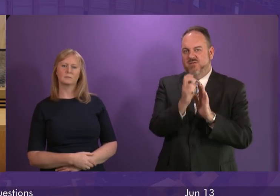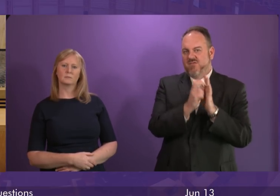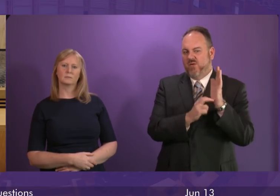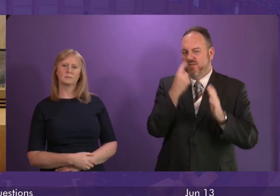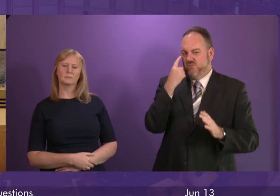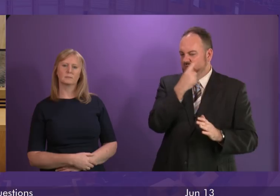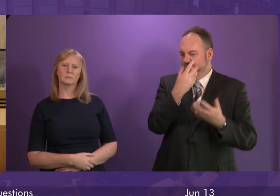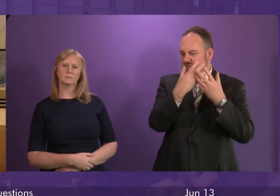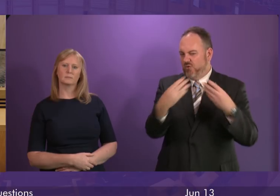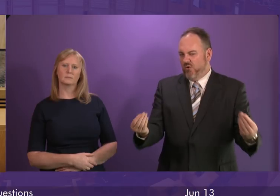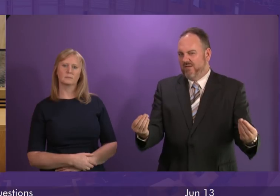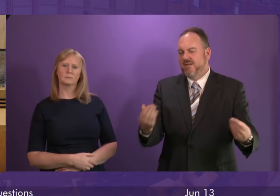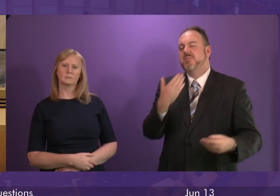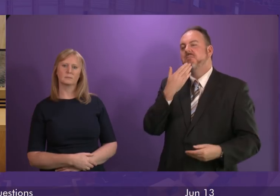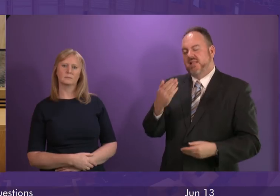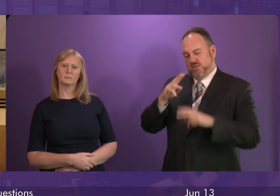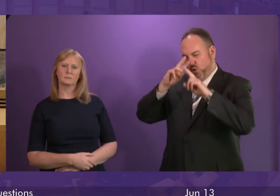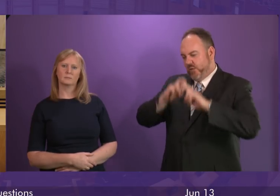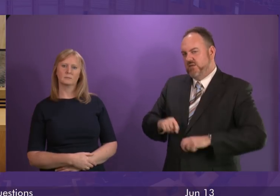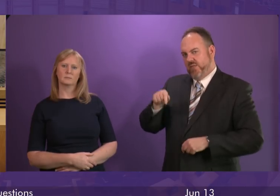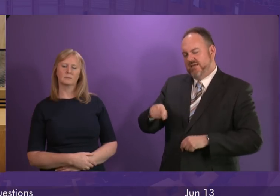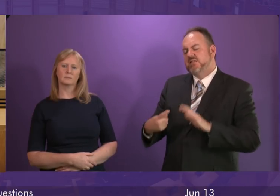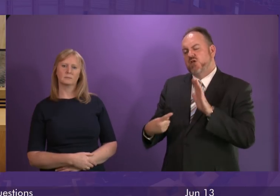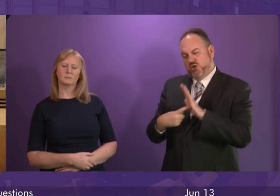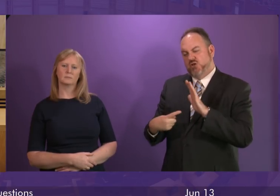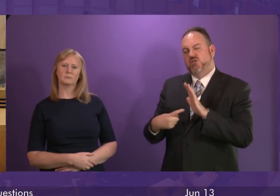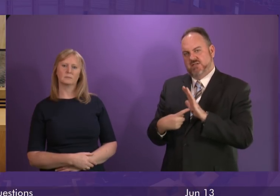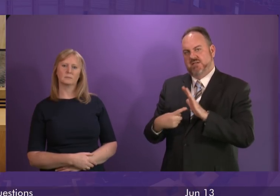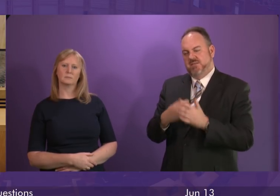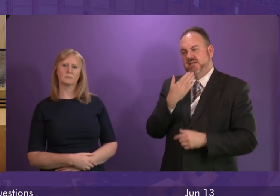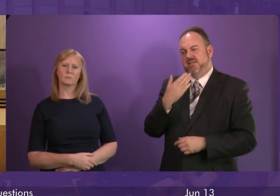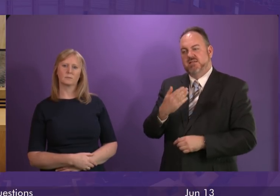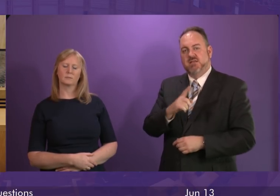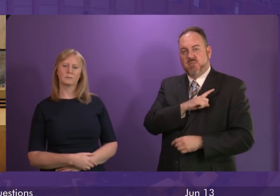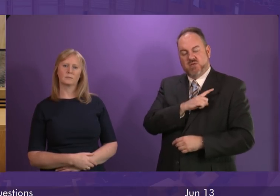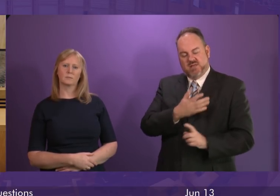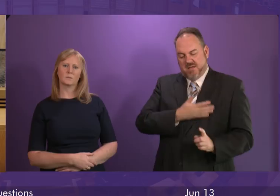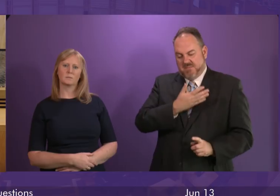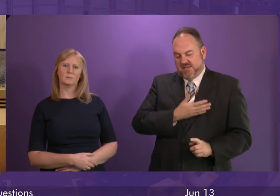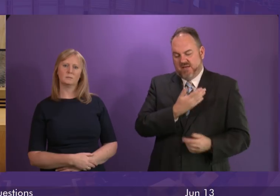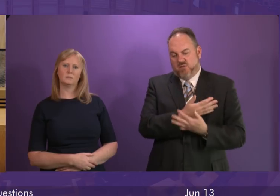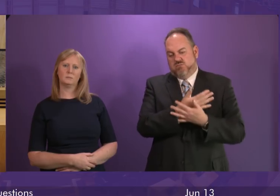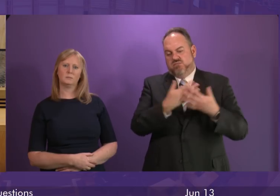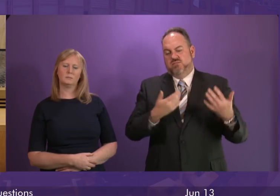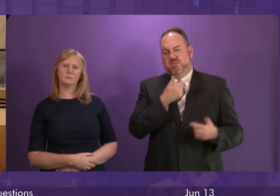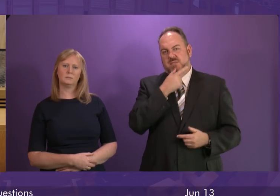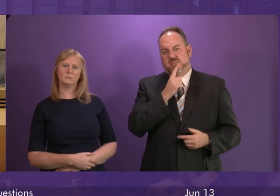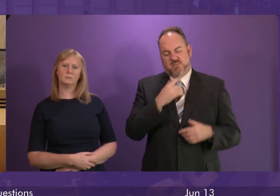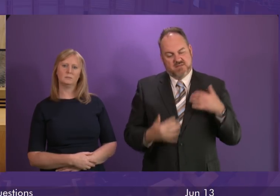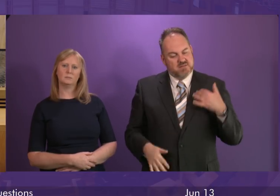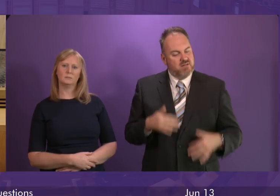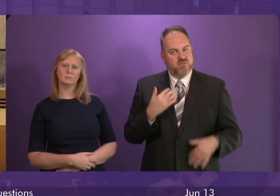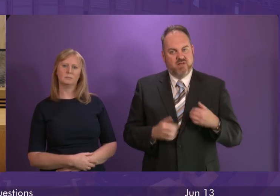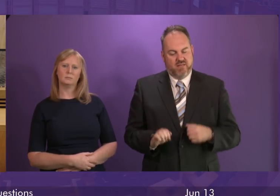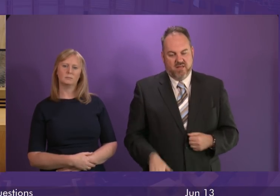I ask the First Minister to have this investigated as a matter of urgency given the distress this may be causing to people who throughout their